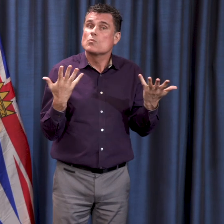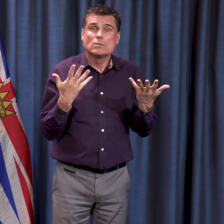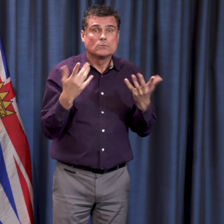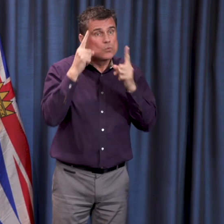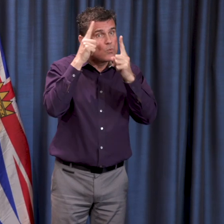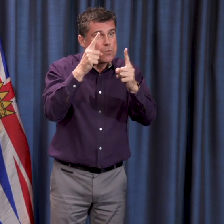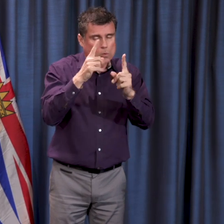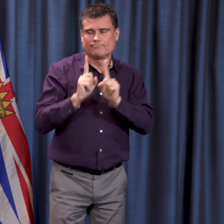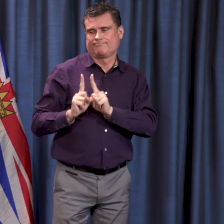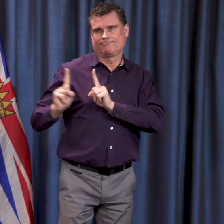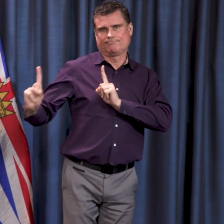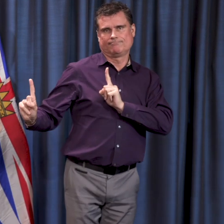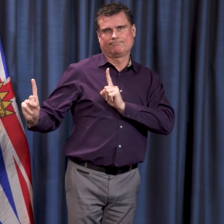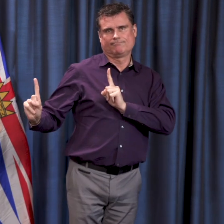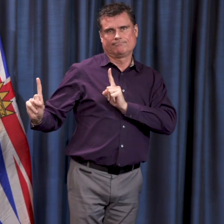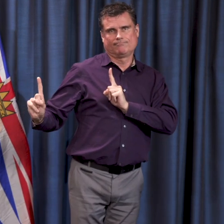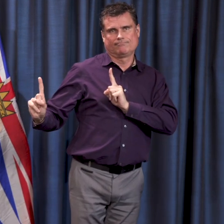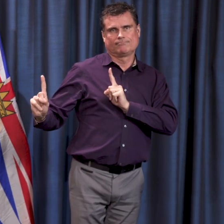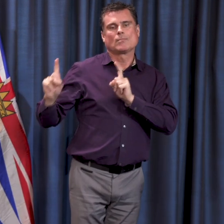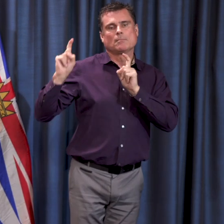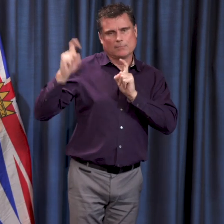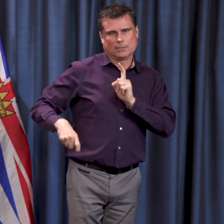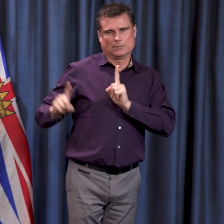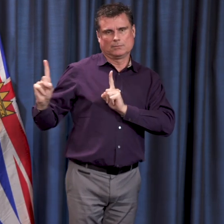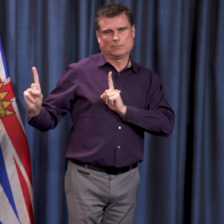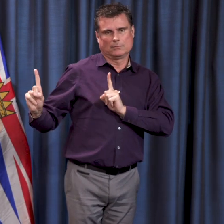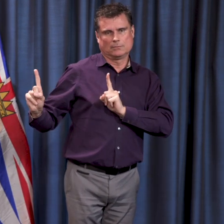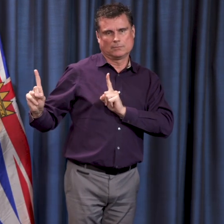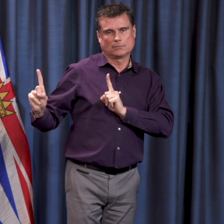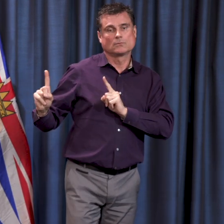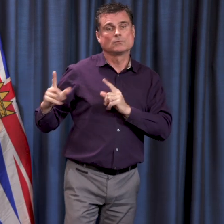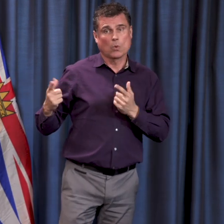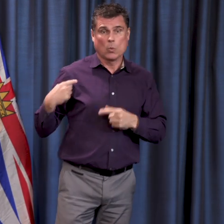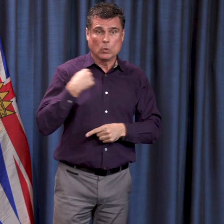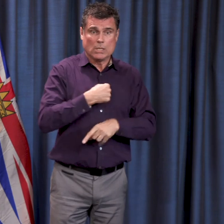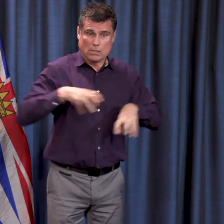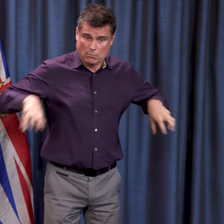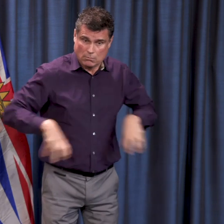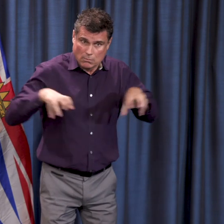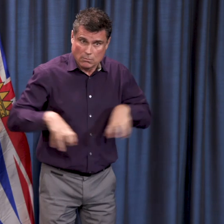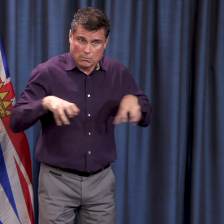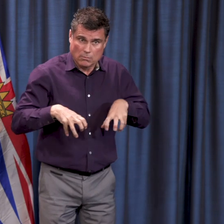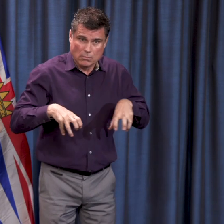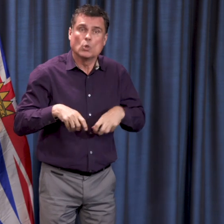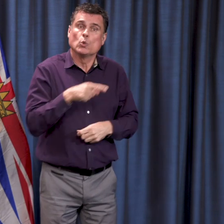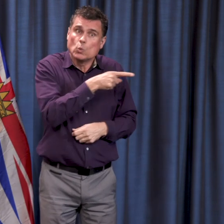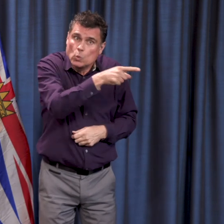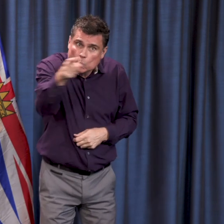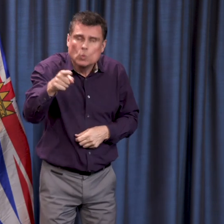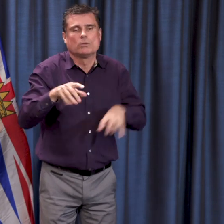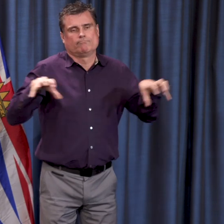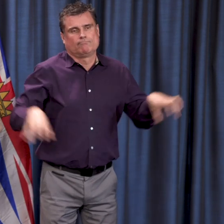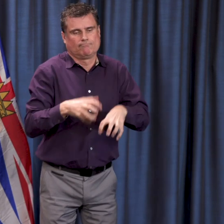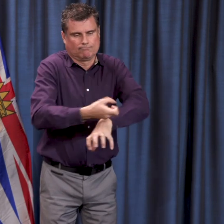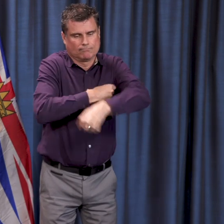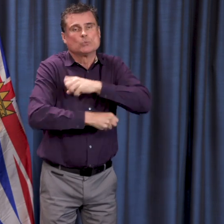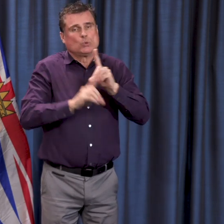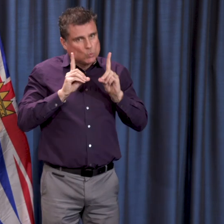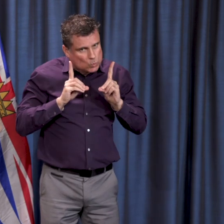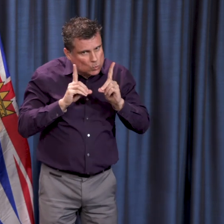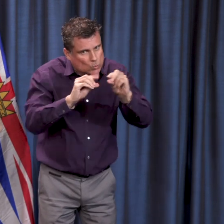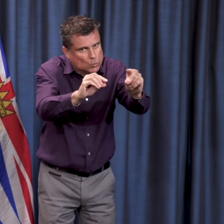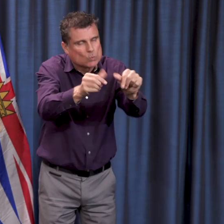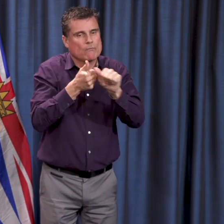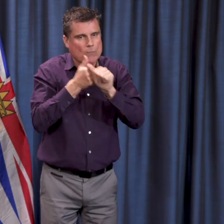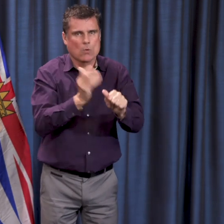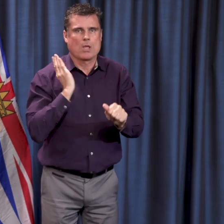everything we can right now and we need you to do the same as well. So we will get through this.